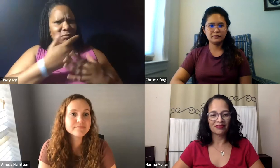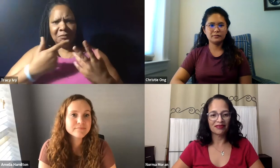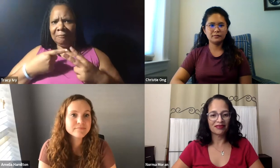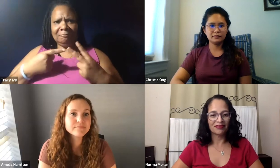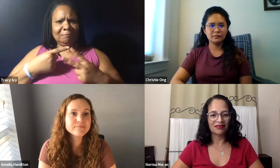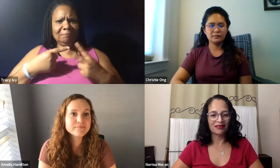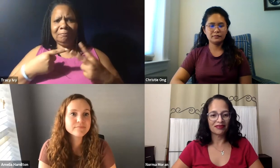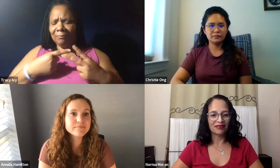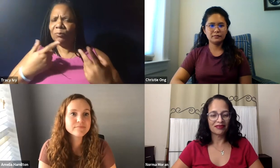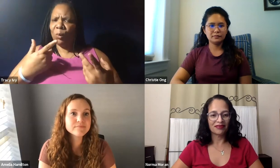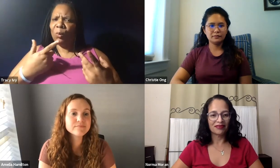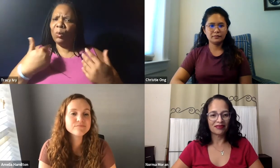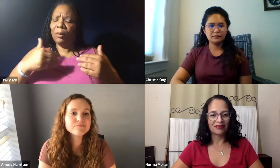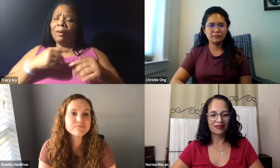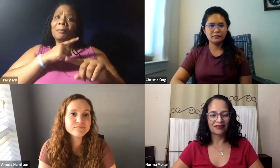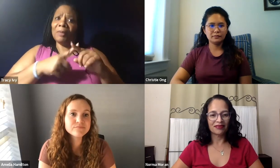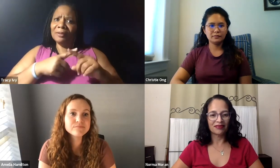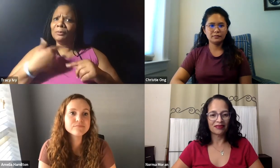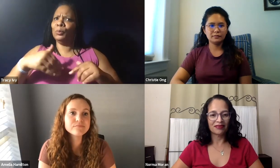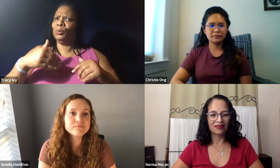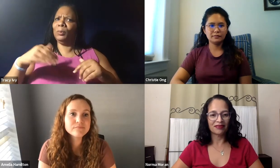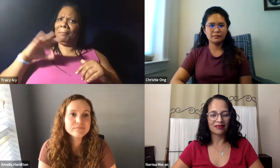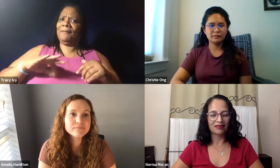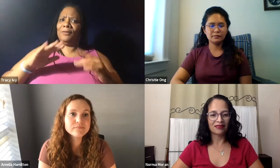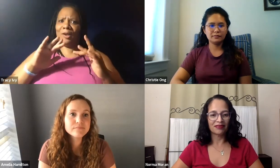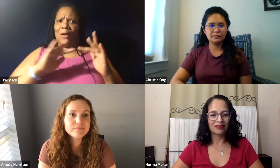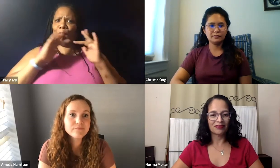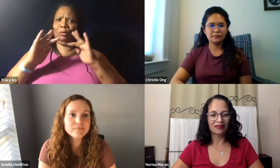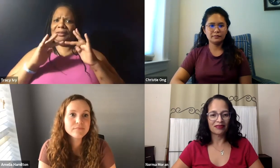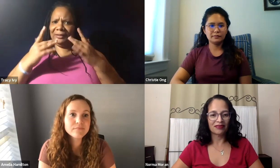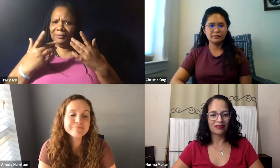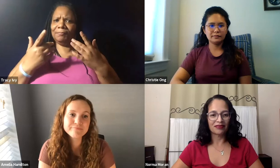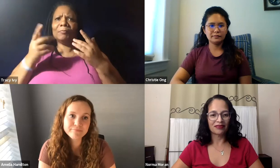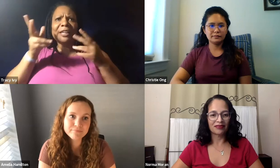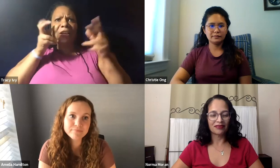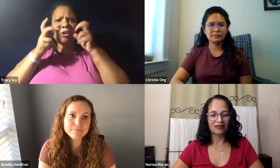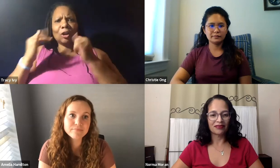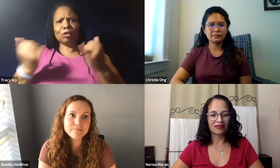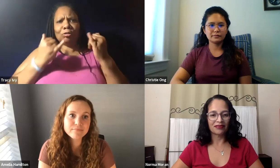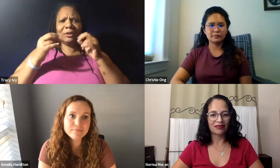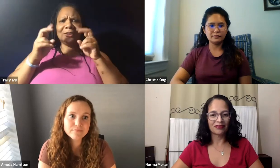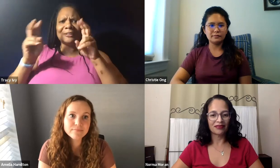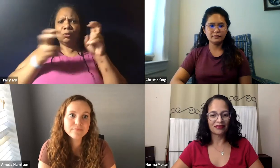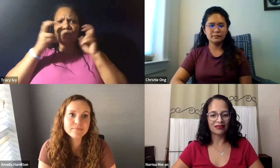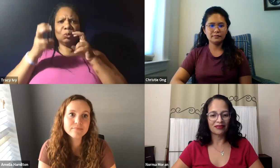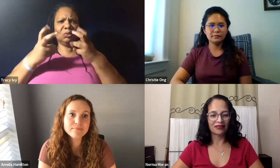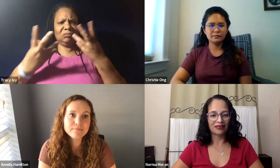educator now. And without those opportunities, I would never have been where I am today. I do see the benefits of